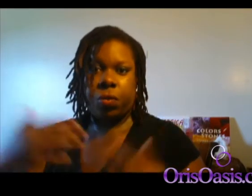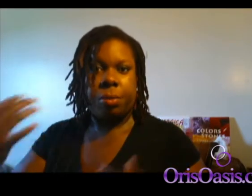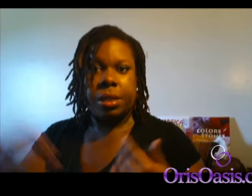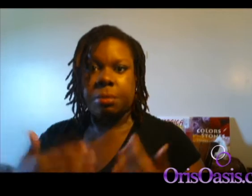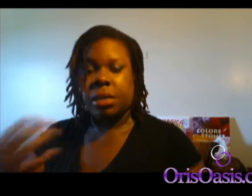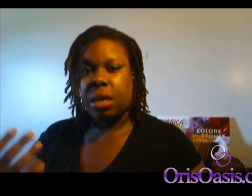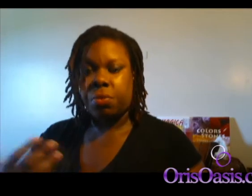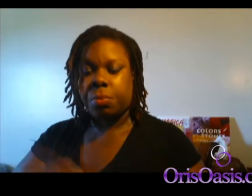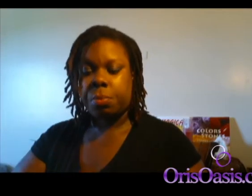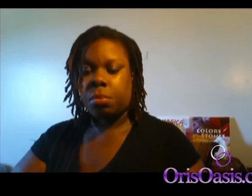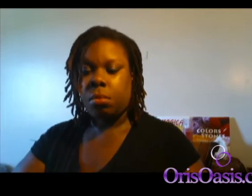dimension myself.